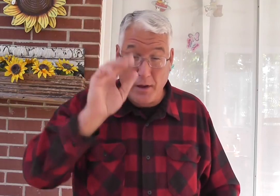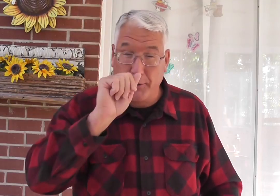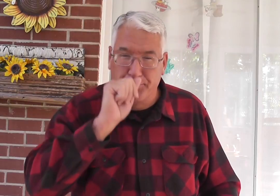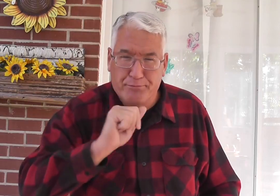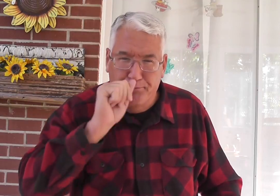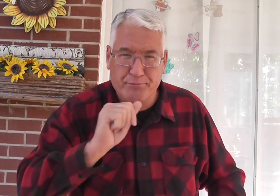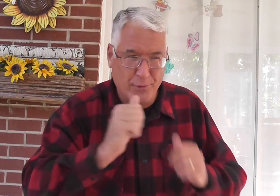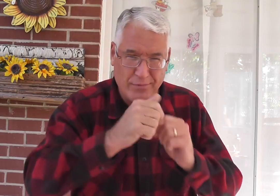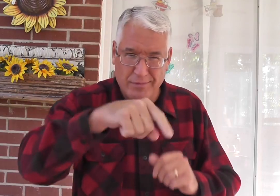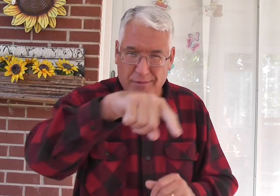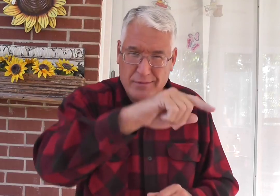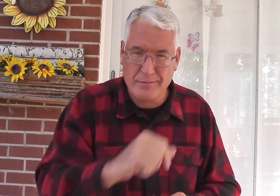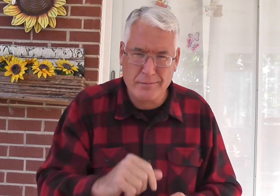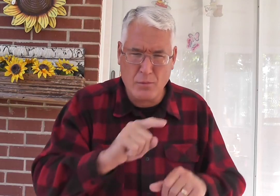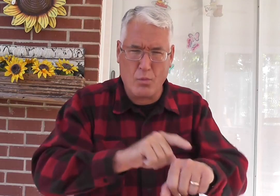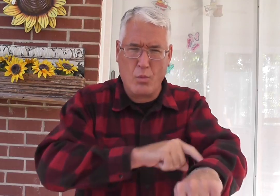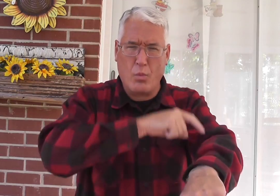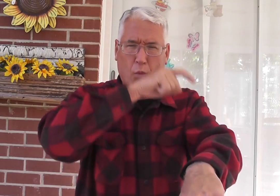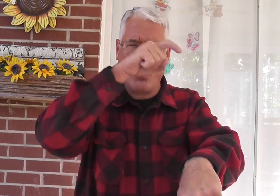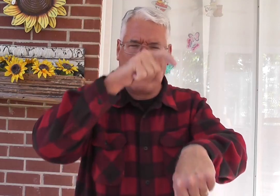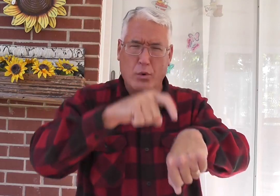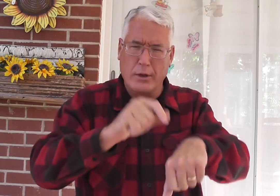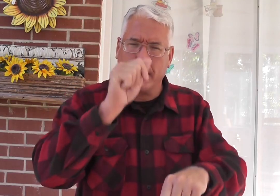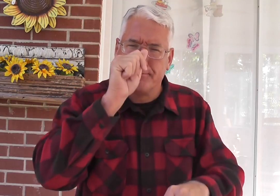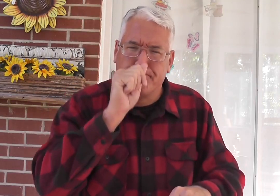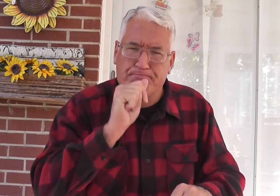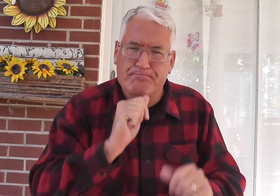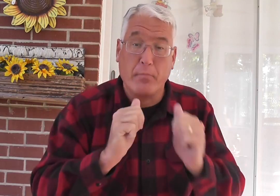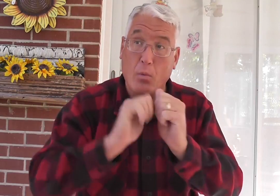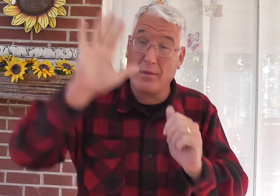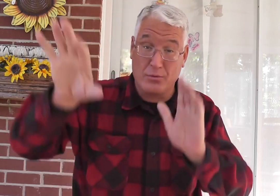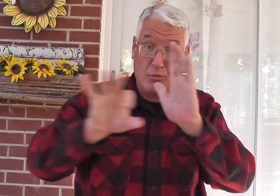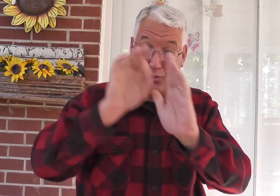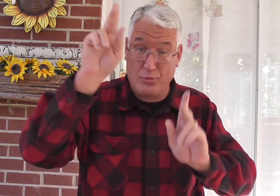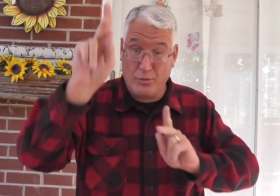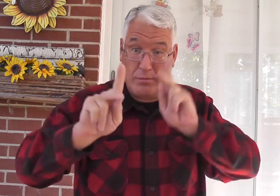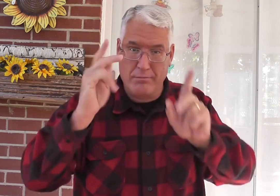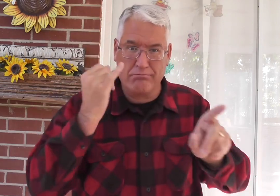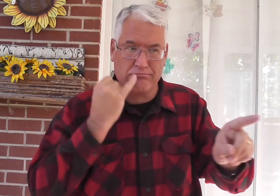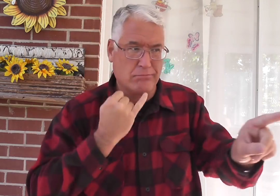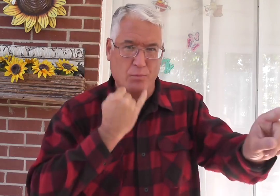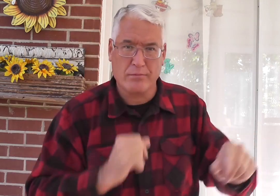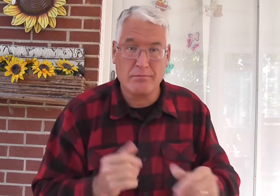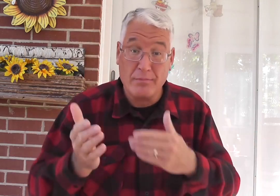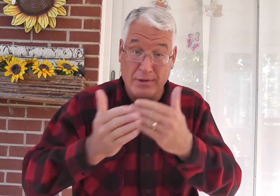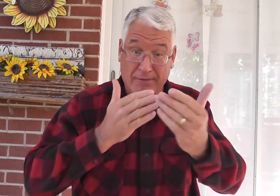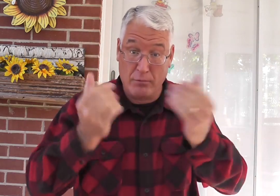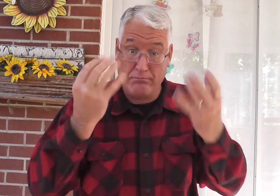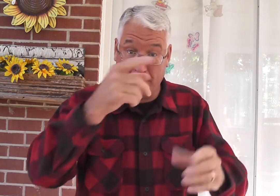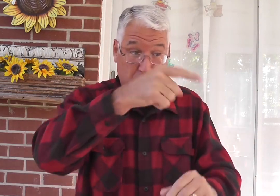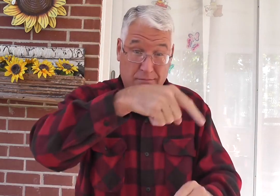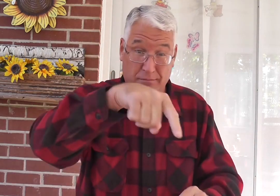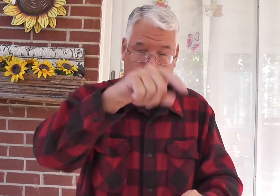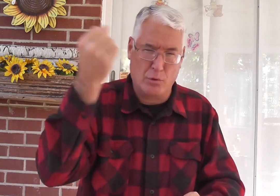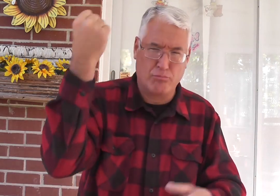God was patient with the Israelites for a long time. He was patient with his chosen people,